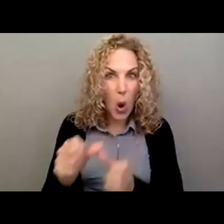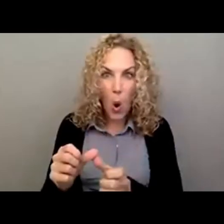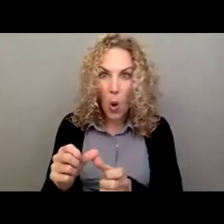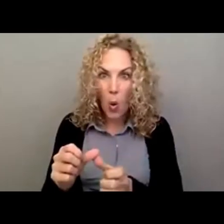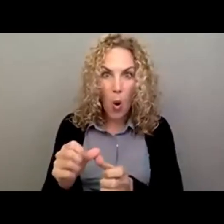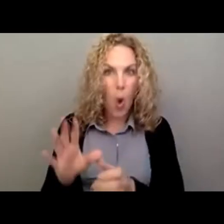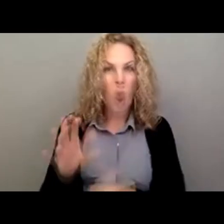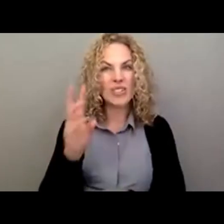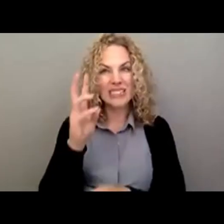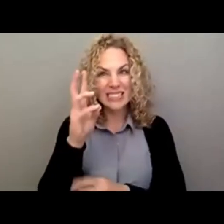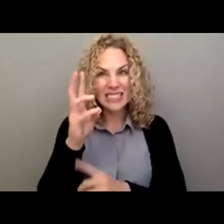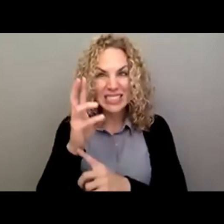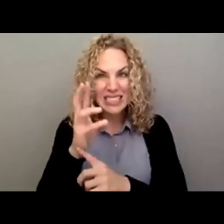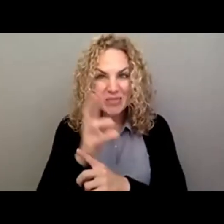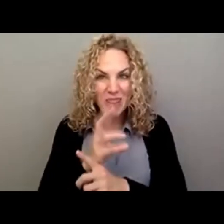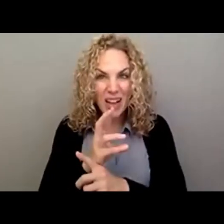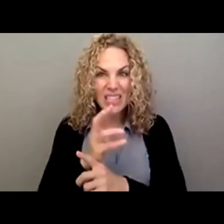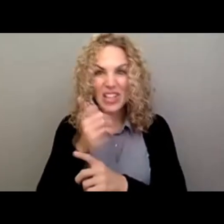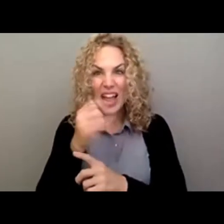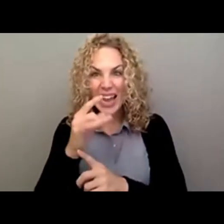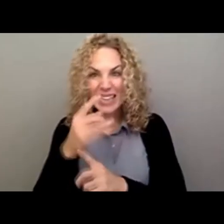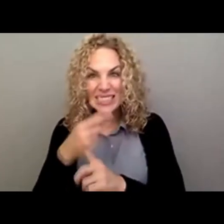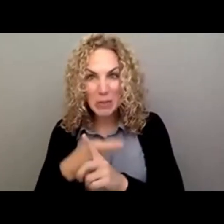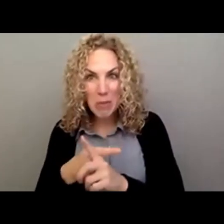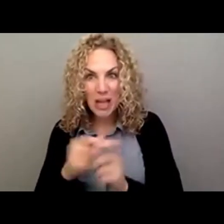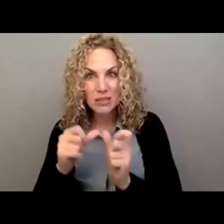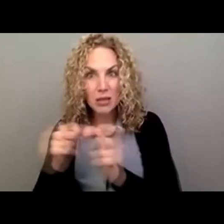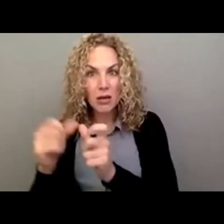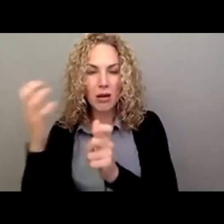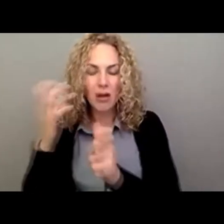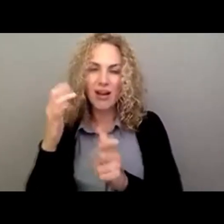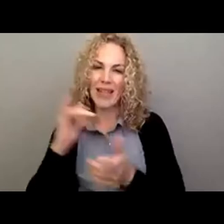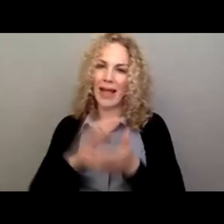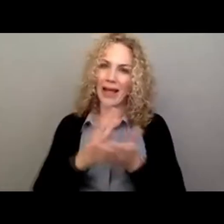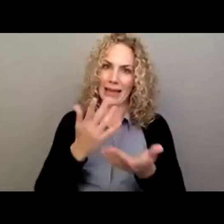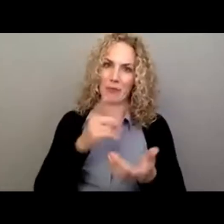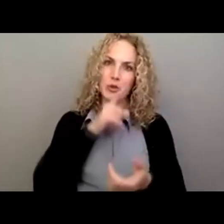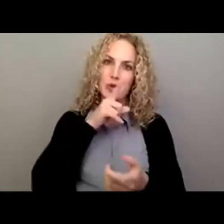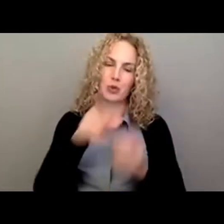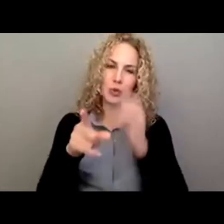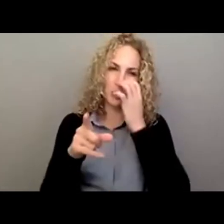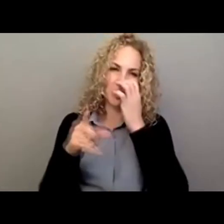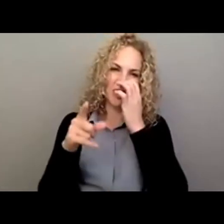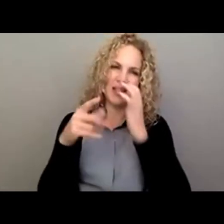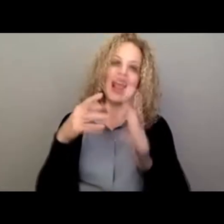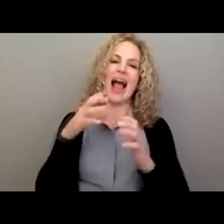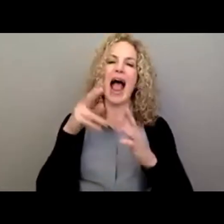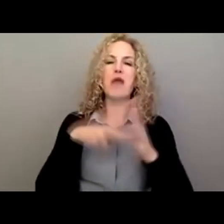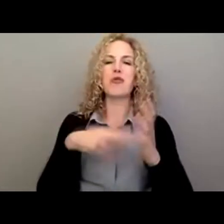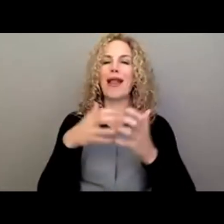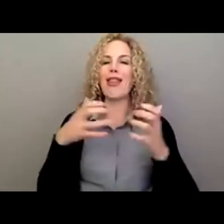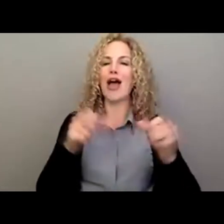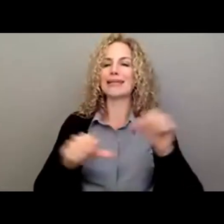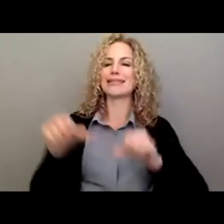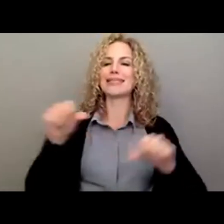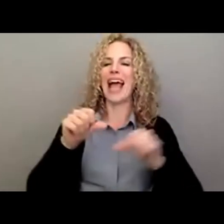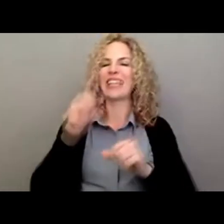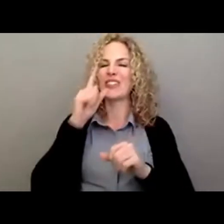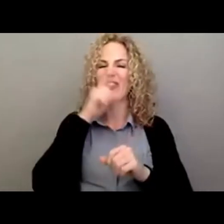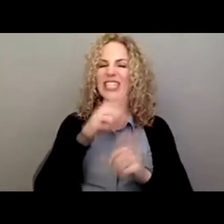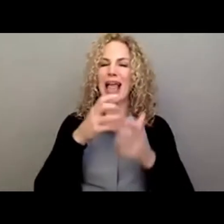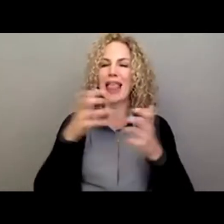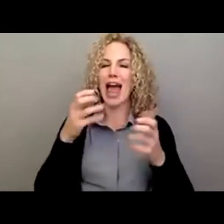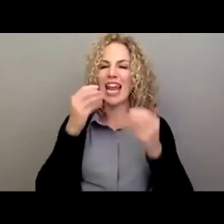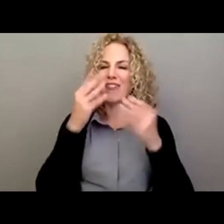or 18 months, which turns out to have been true. The only reason I knew that is because I read a lot of science fiction and there's a lot of information on